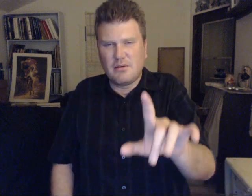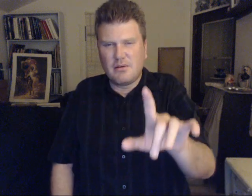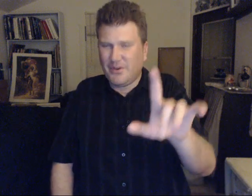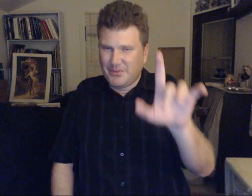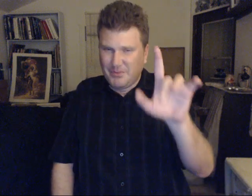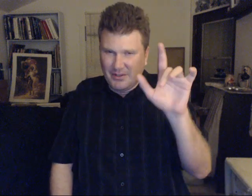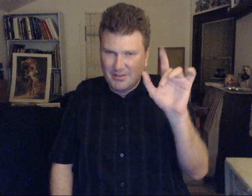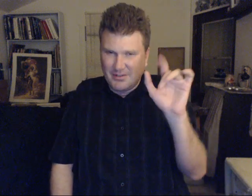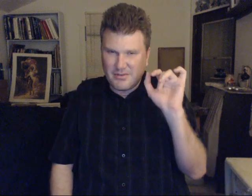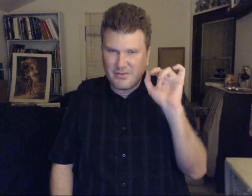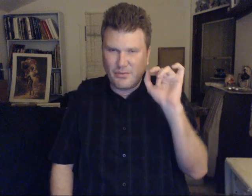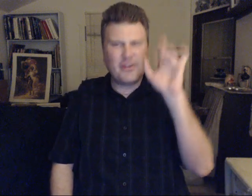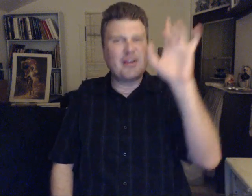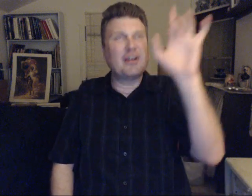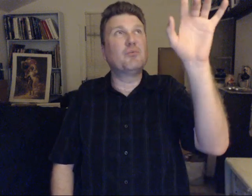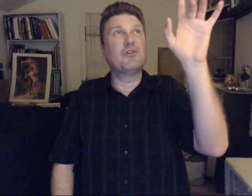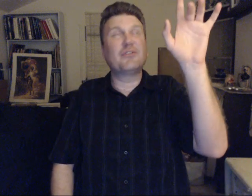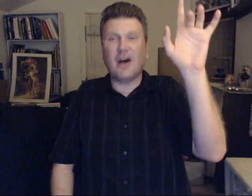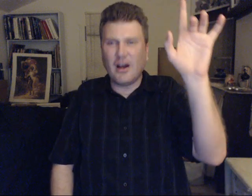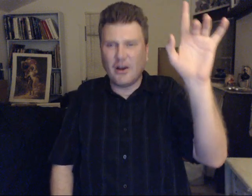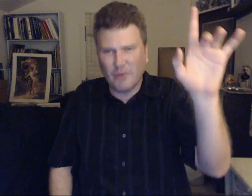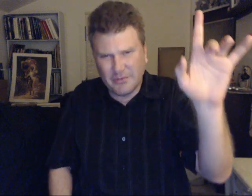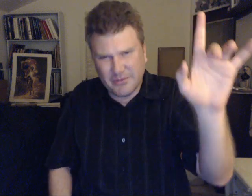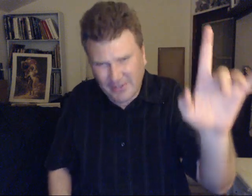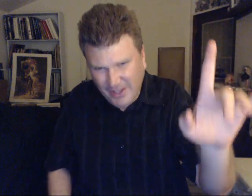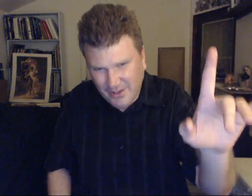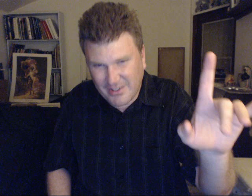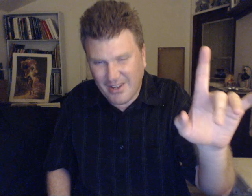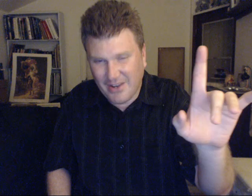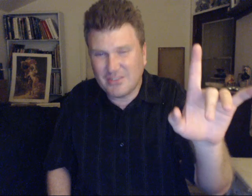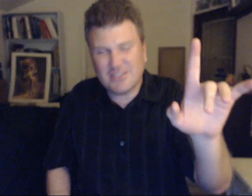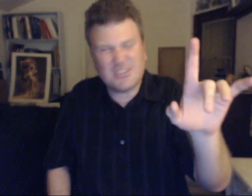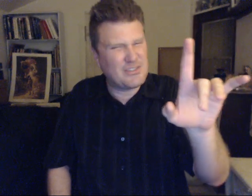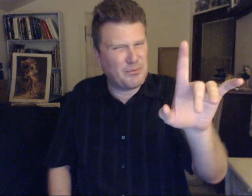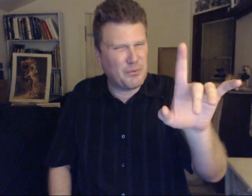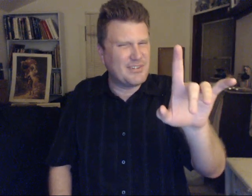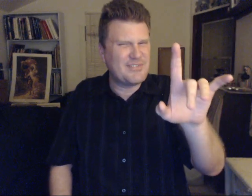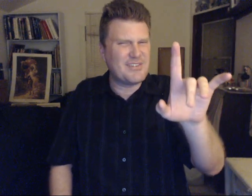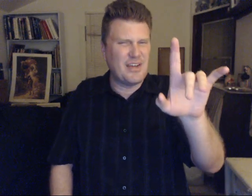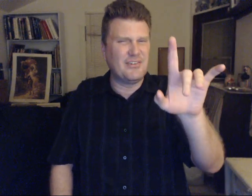Trust me. When you connect more to the higher realms. Of the alien energies. Such as fourth entity alien.